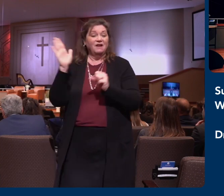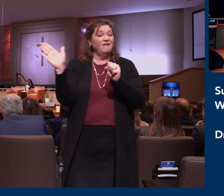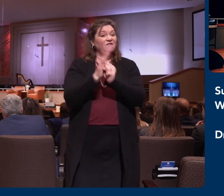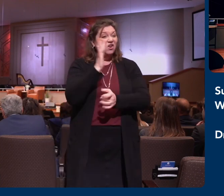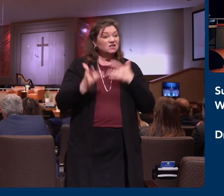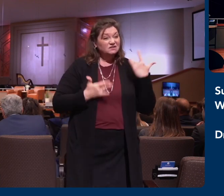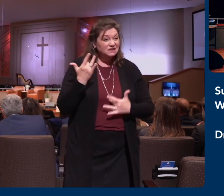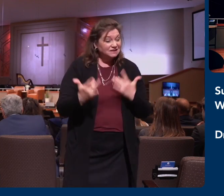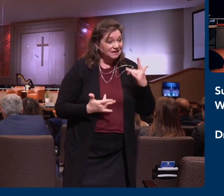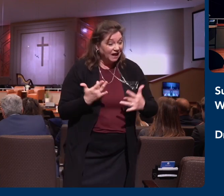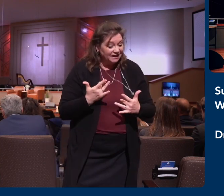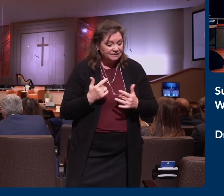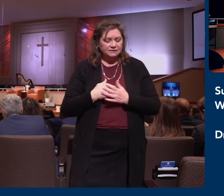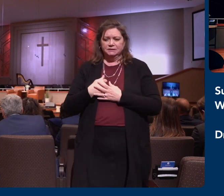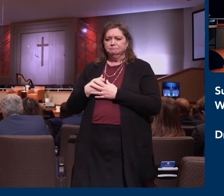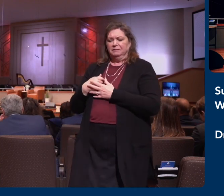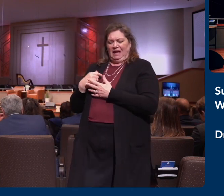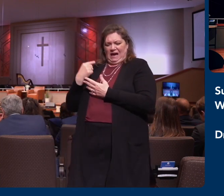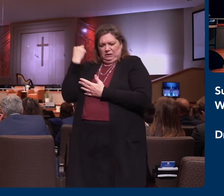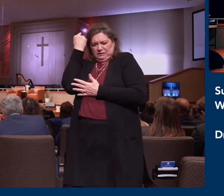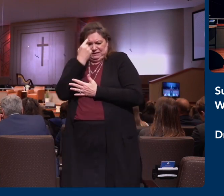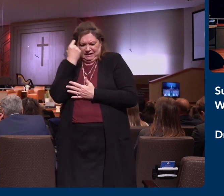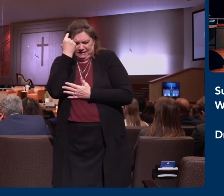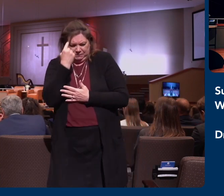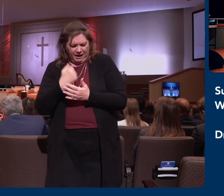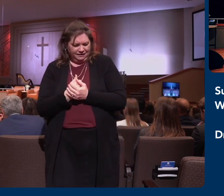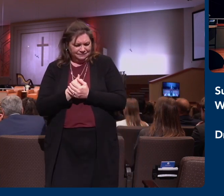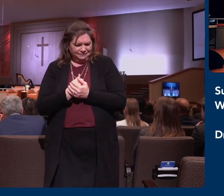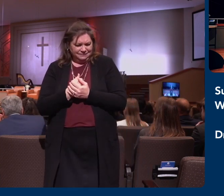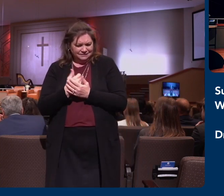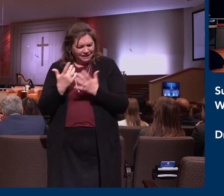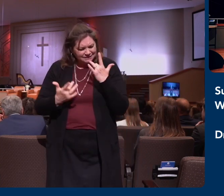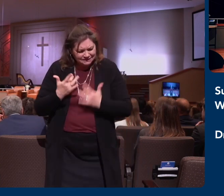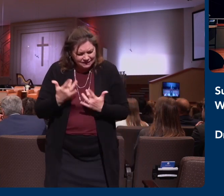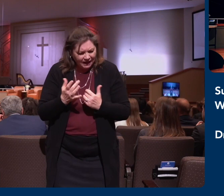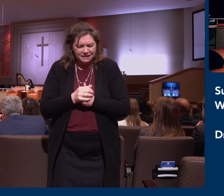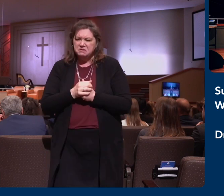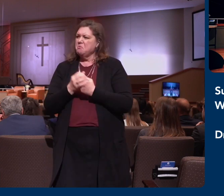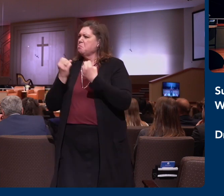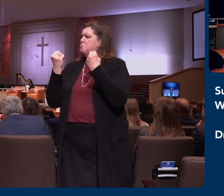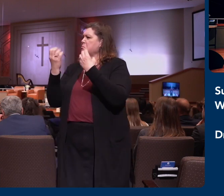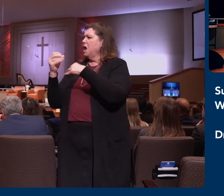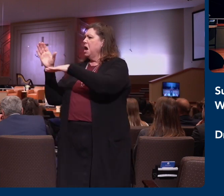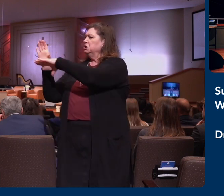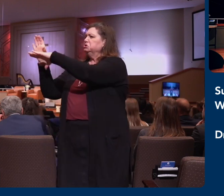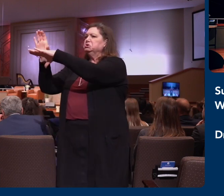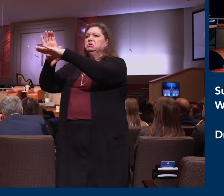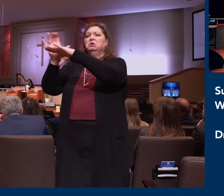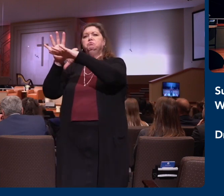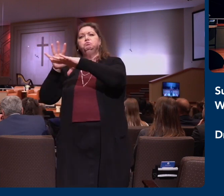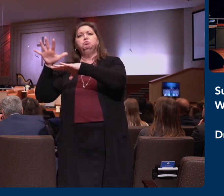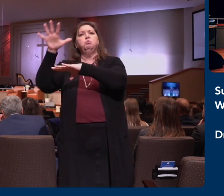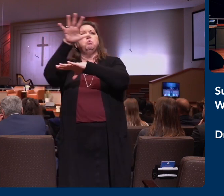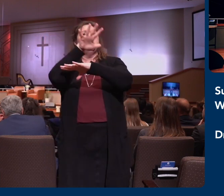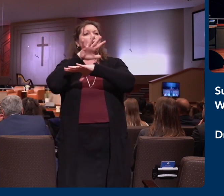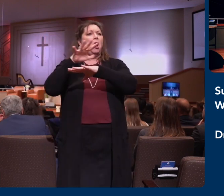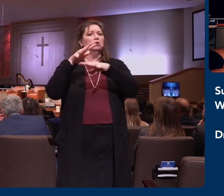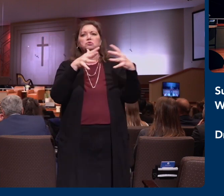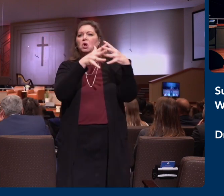few moments ago how exciting it is to know that hundreds of local churches and Christian camps and mission fields are going to be energized.